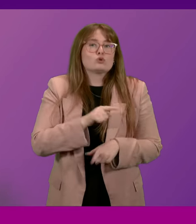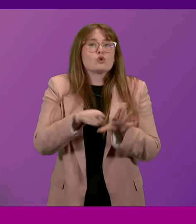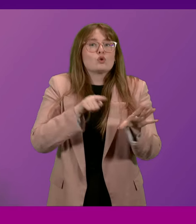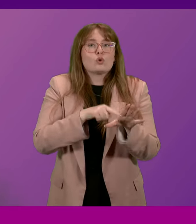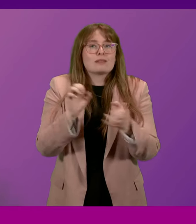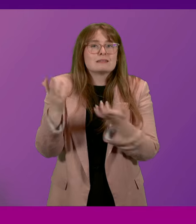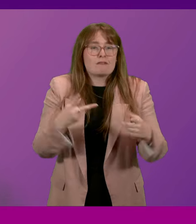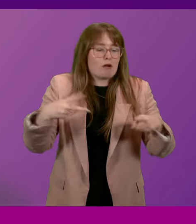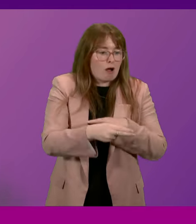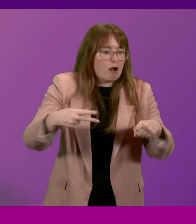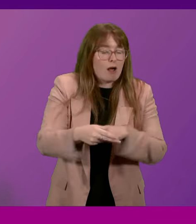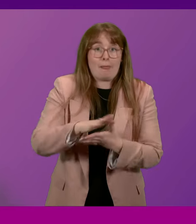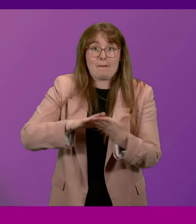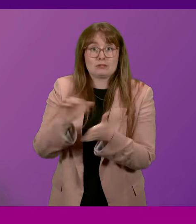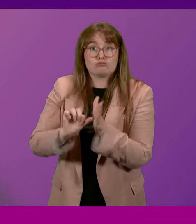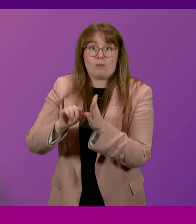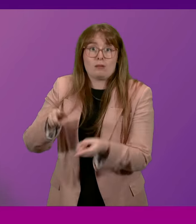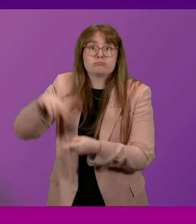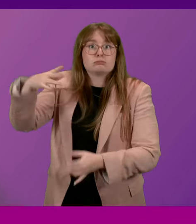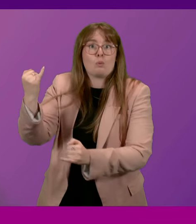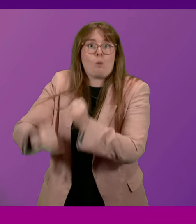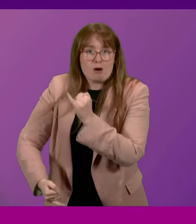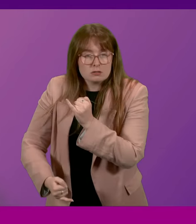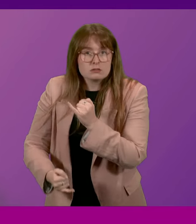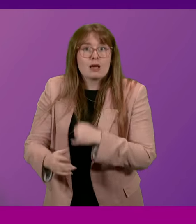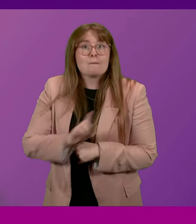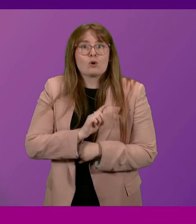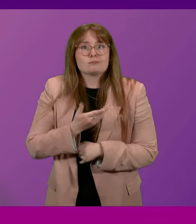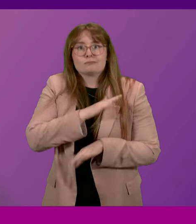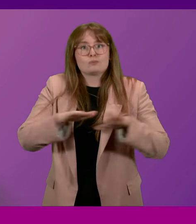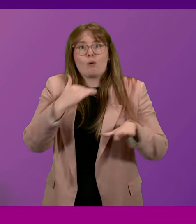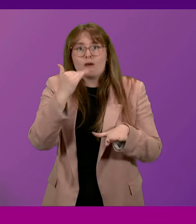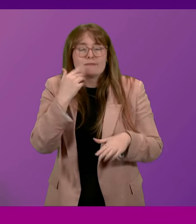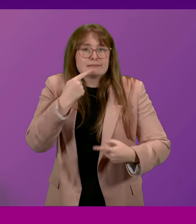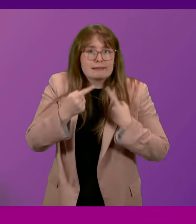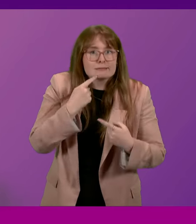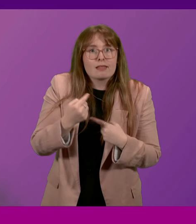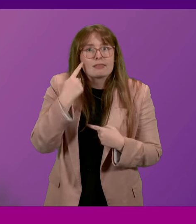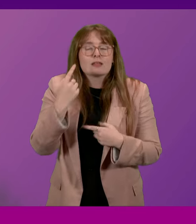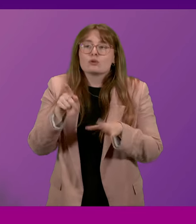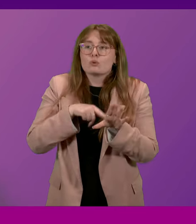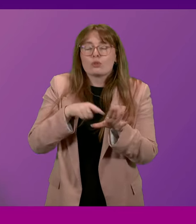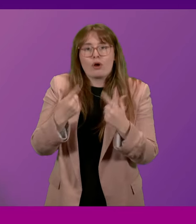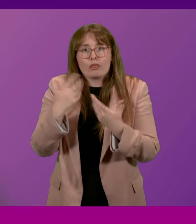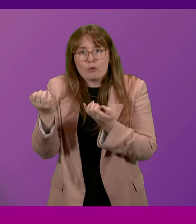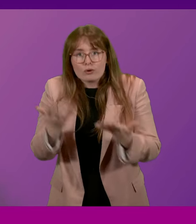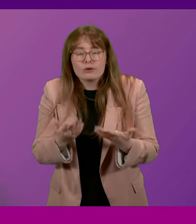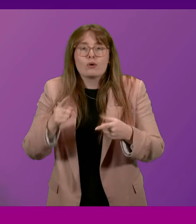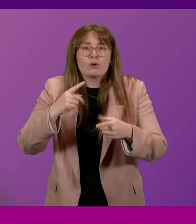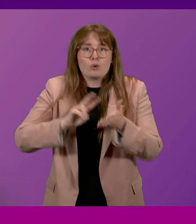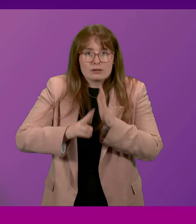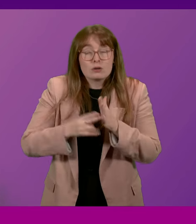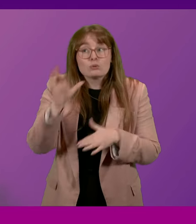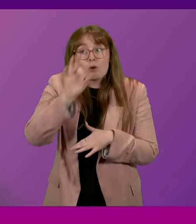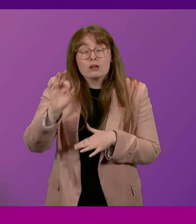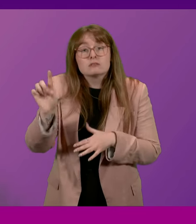made this problem worse? I mean, the lack of availability on data has been criticised by YouthLink and other organisations. So I'd like to ask